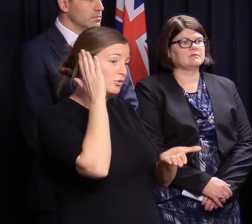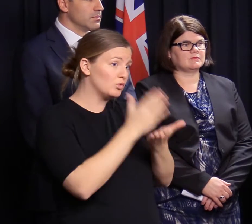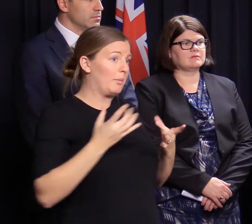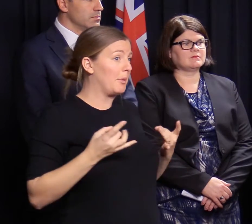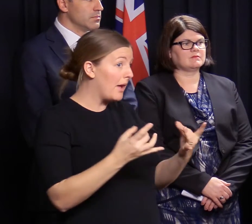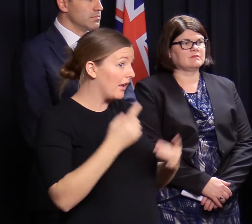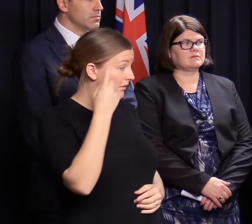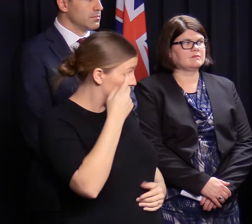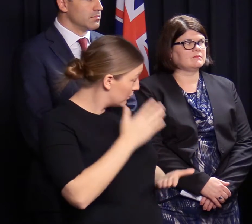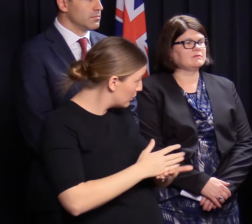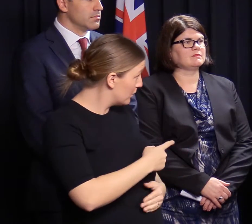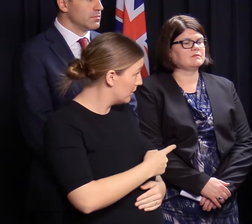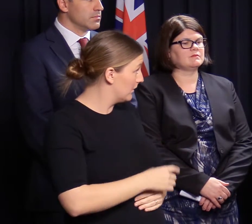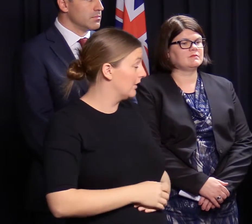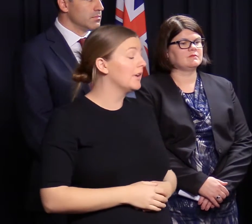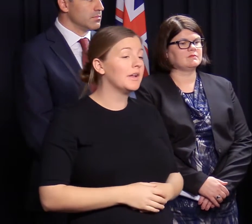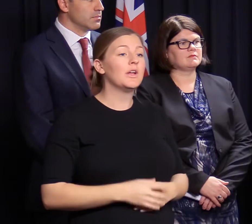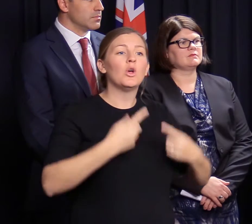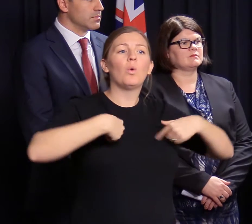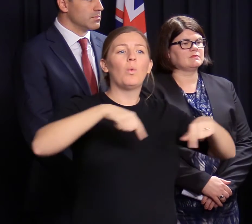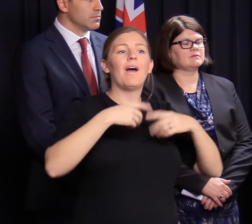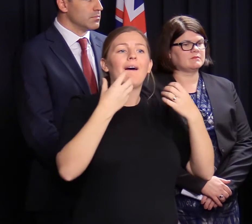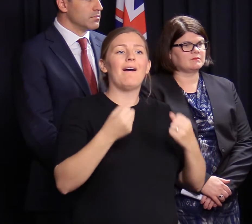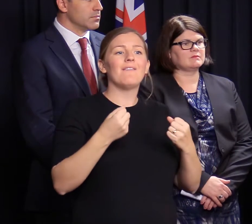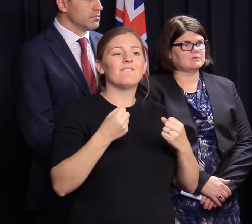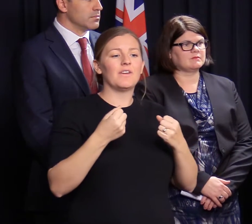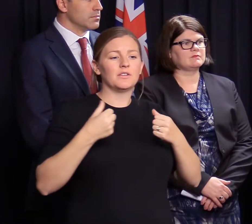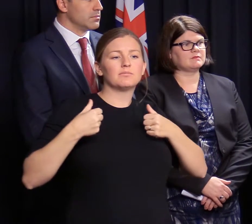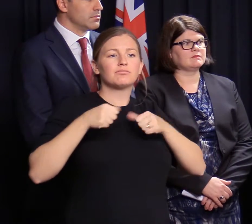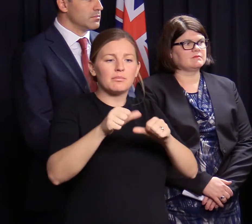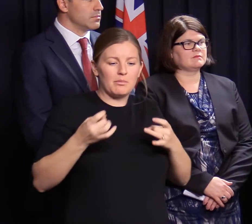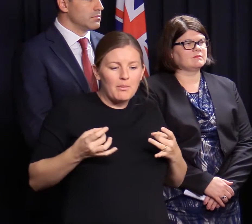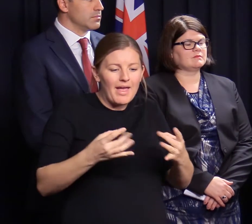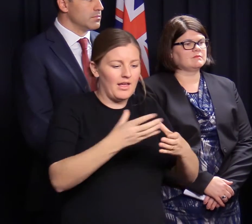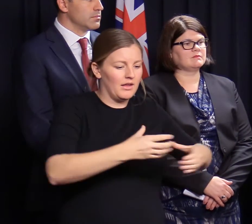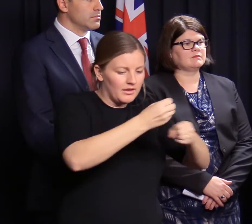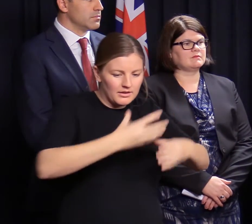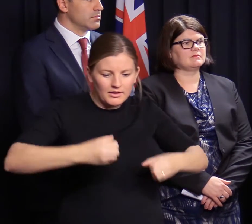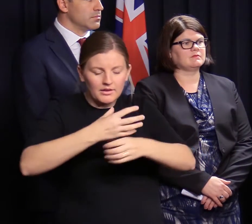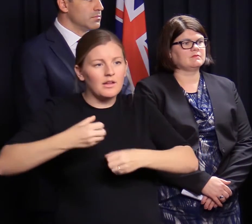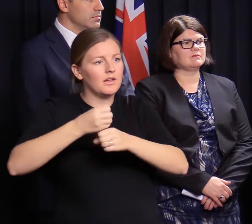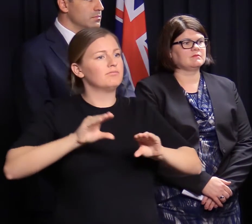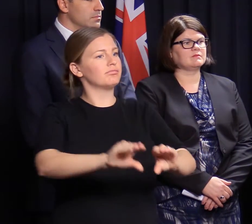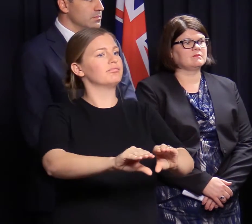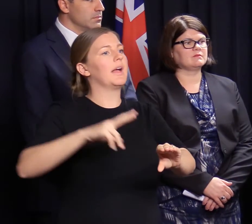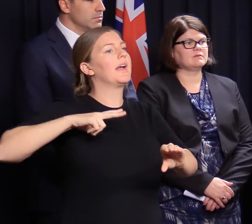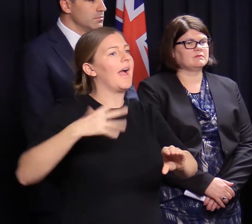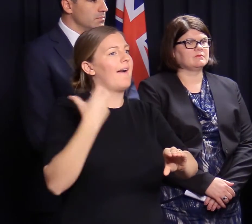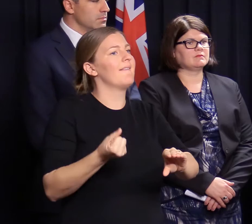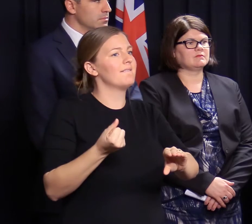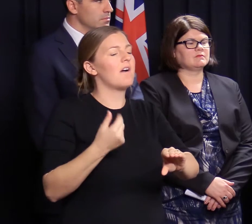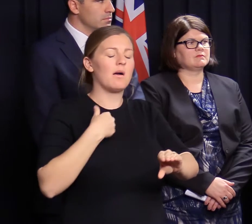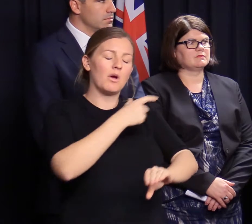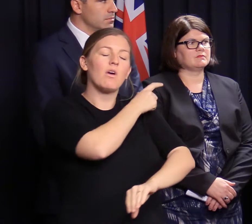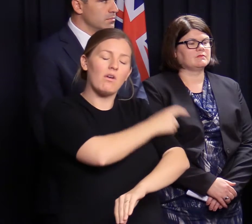yesterday's event? We have strategic sandbag stocks around the state and held at local units. And I'm